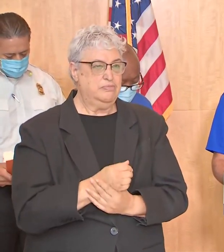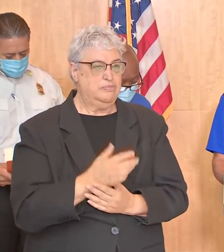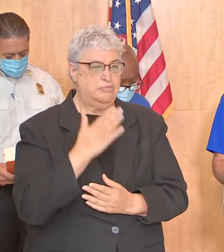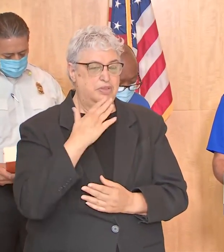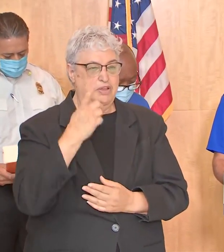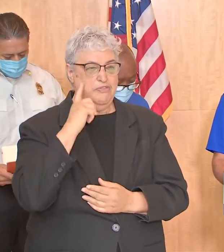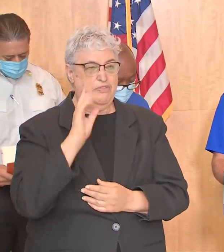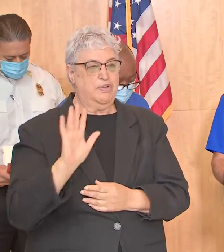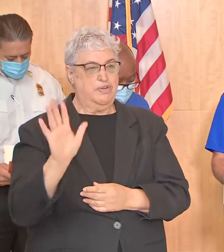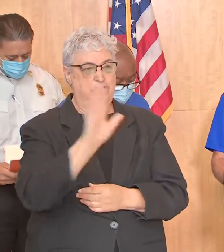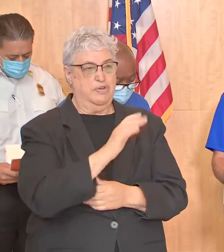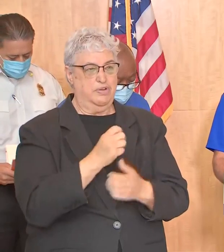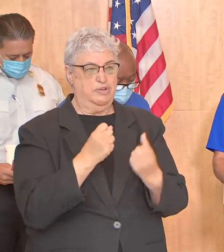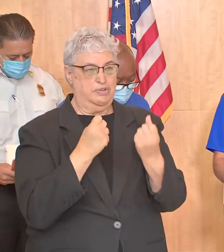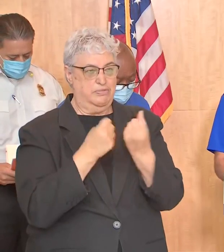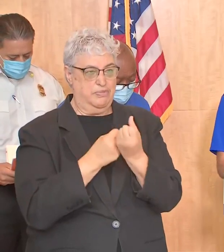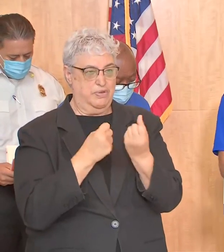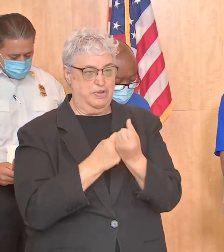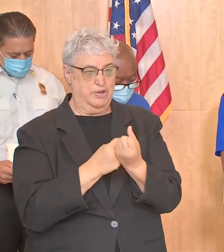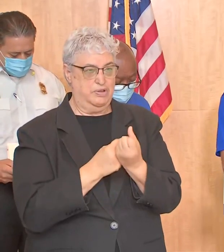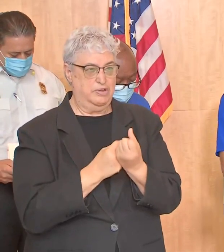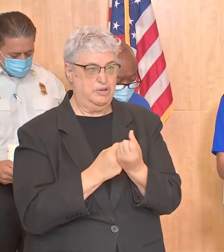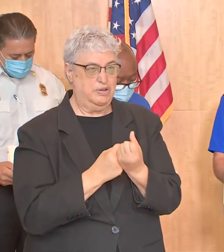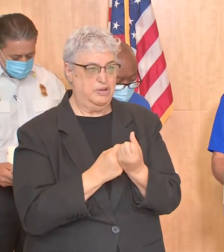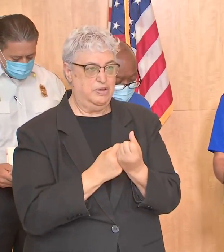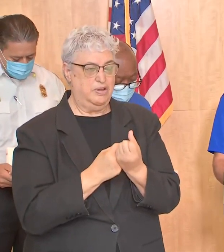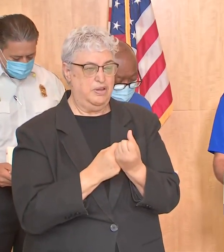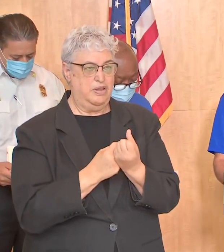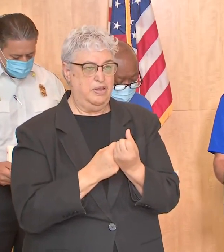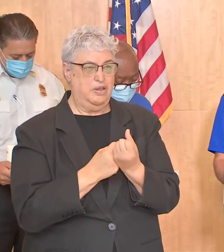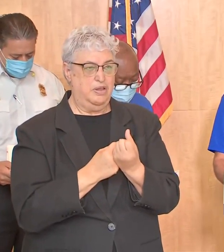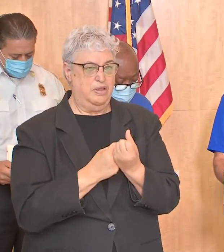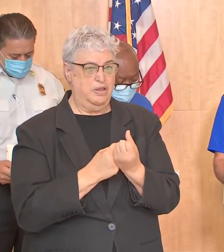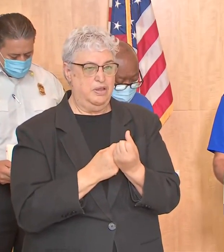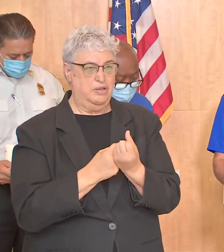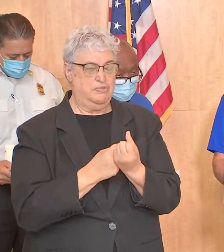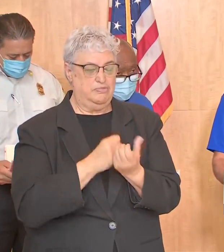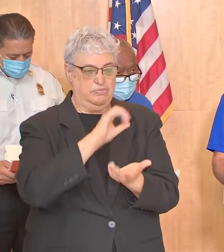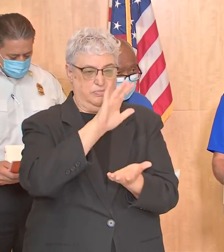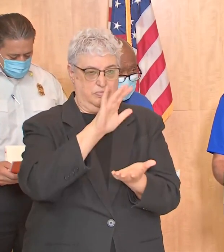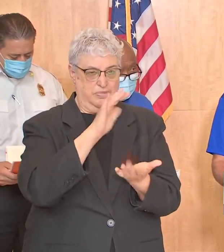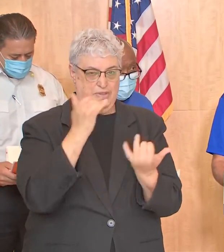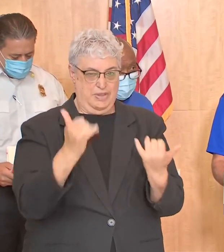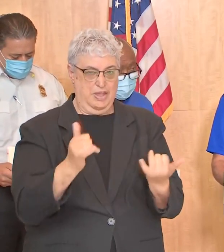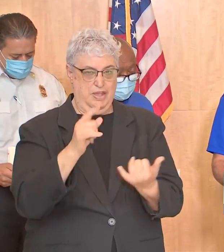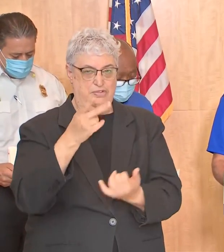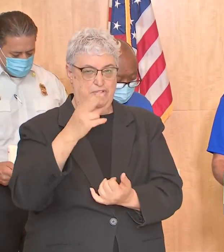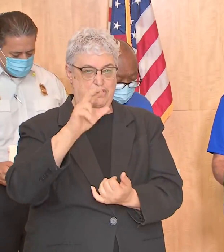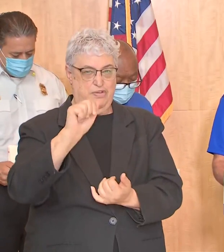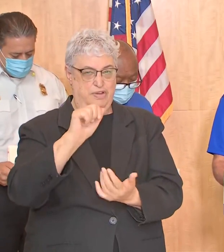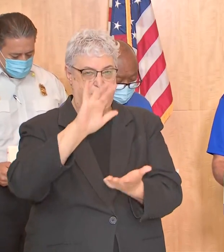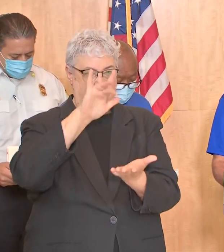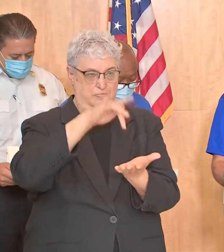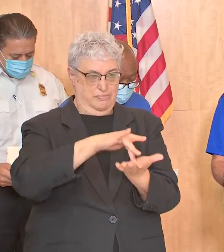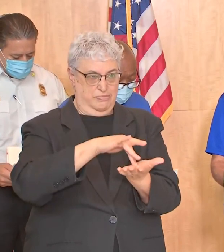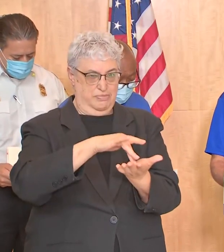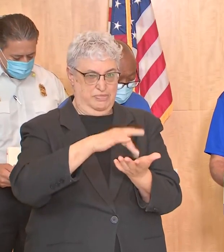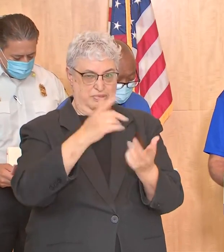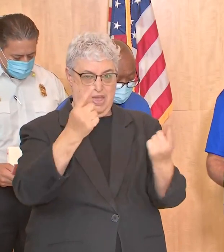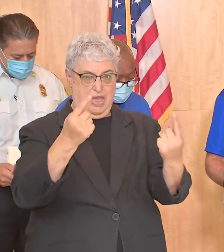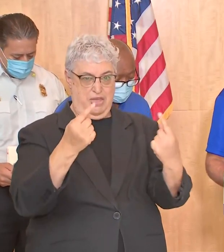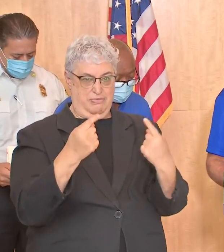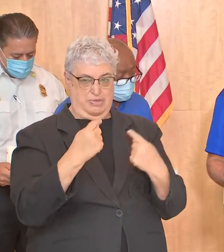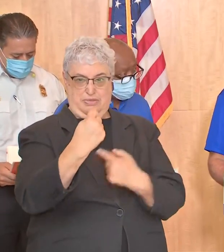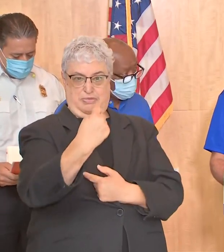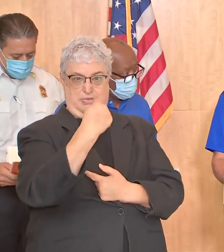support and being here with us today and in literally the midst of the hurricane I also want to thank and acknowledge all